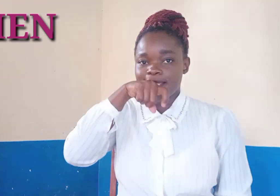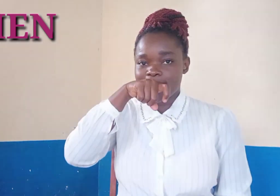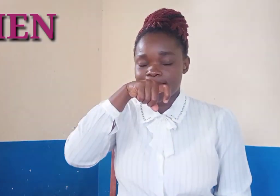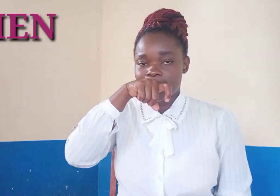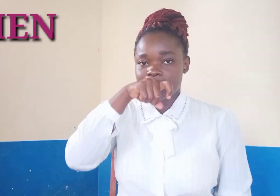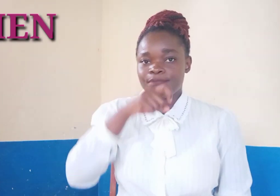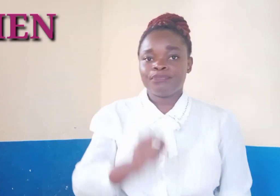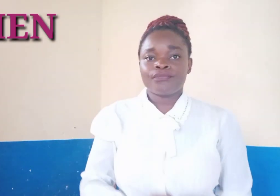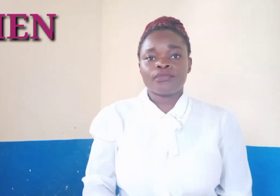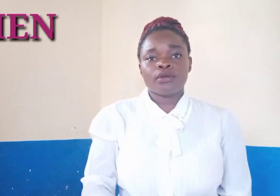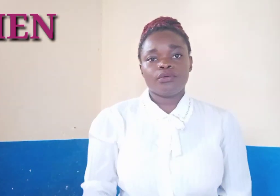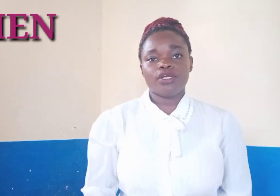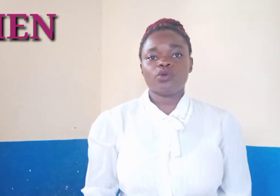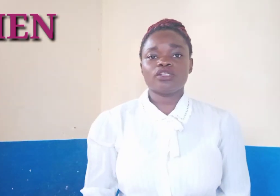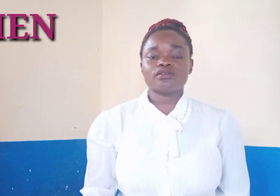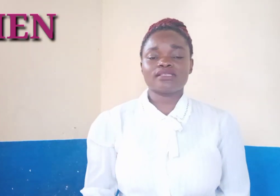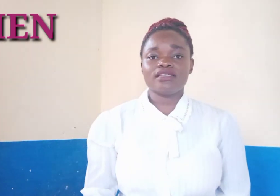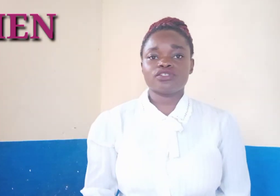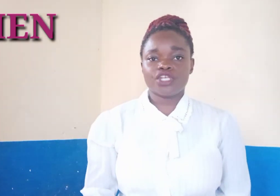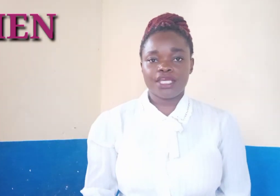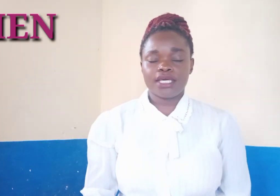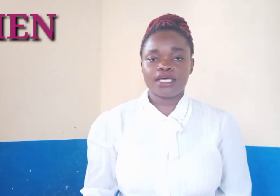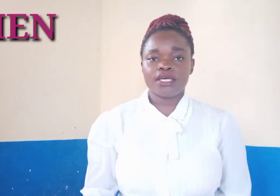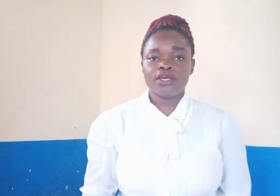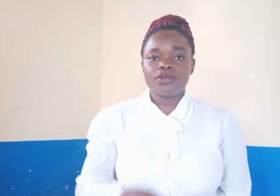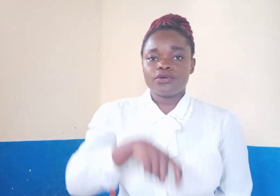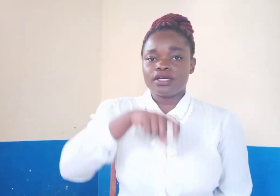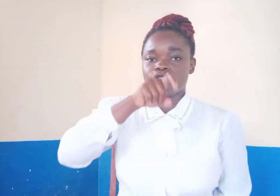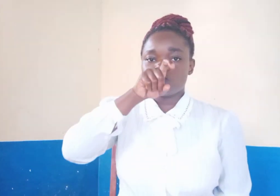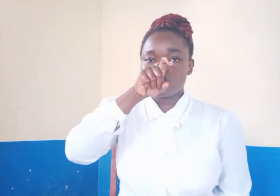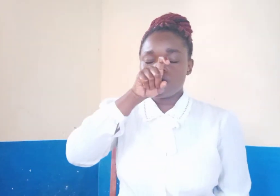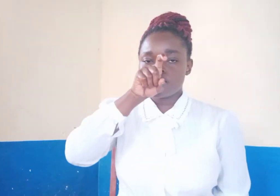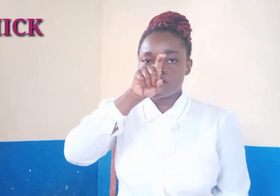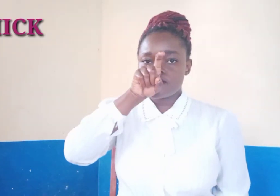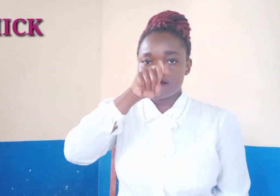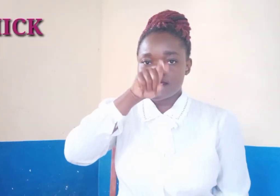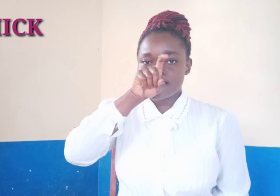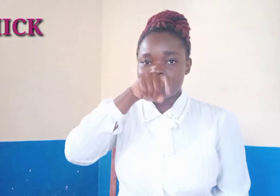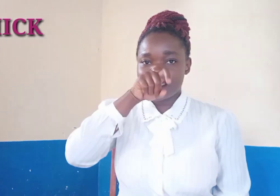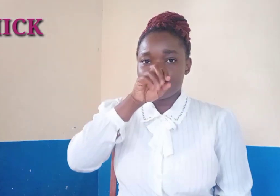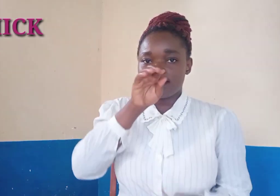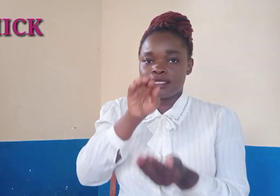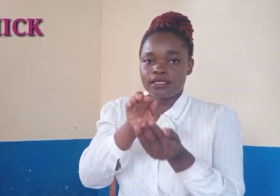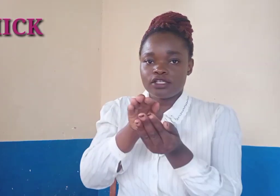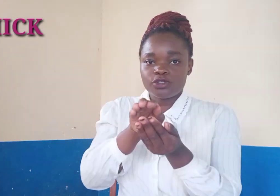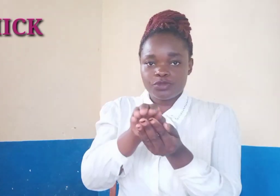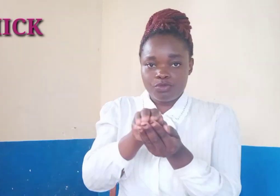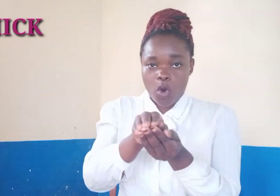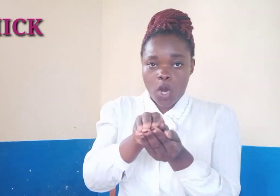hand when you want to say cheek you can do hand small